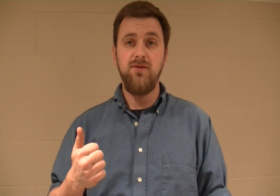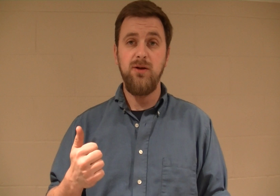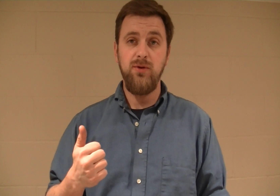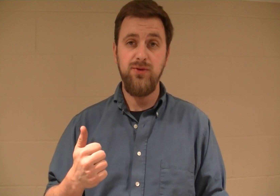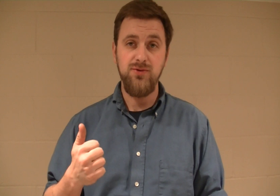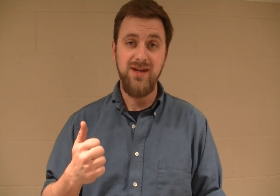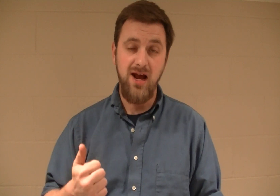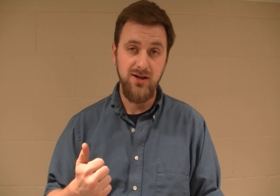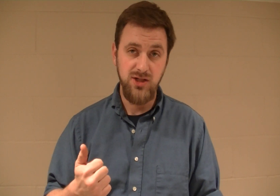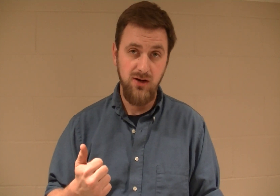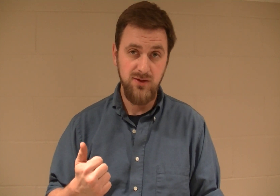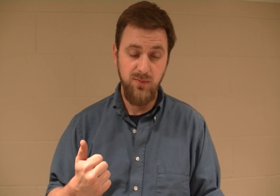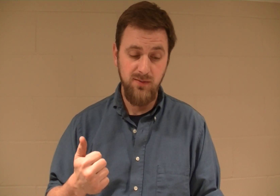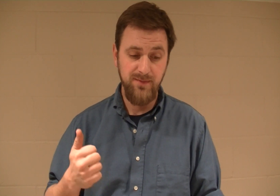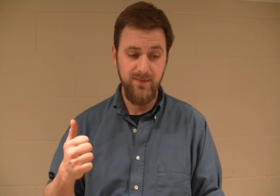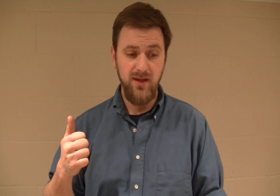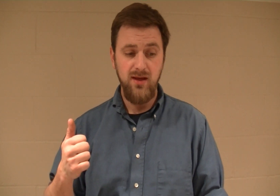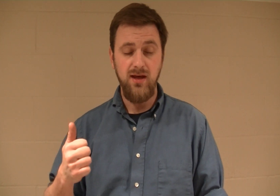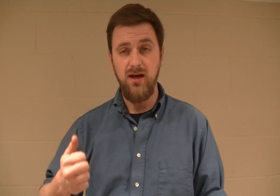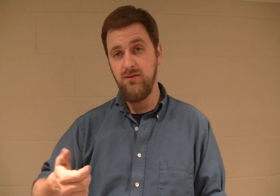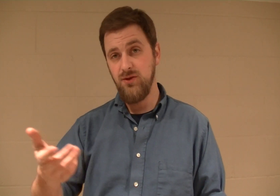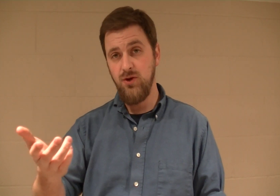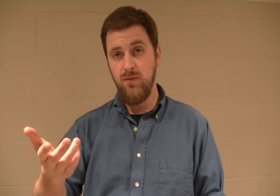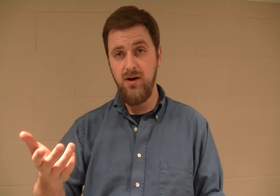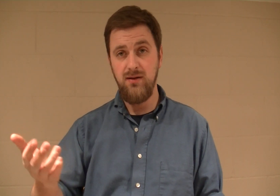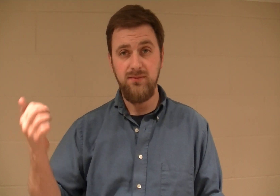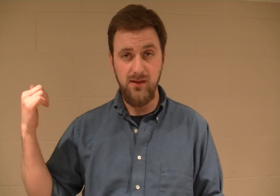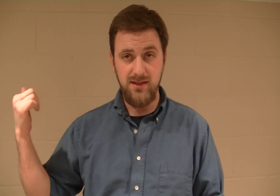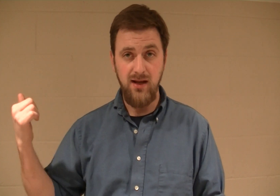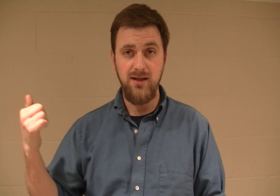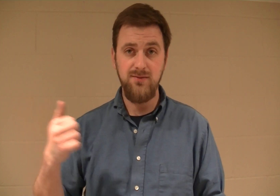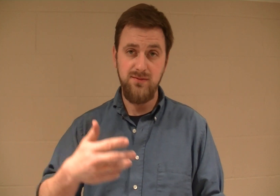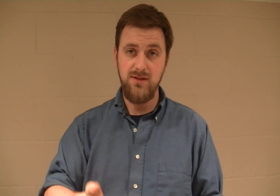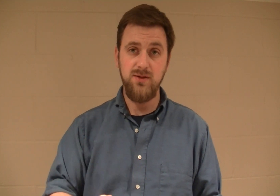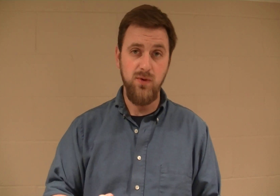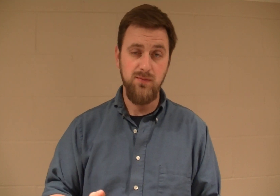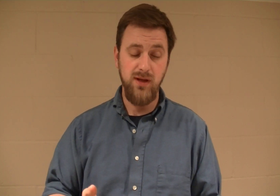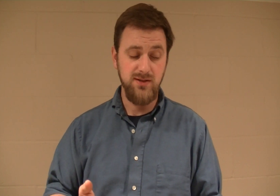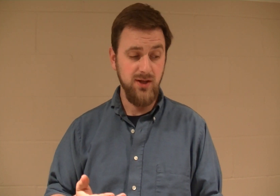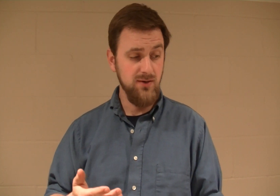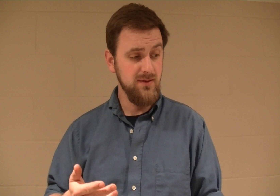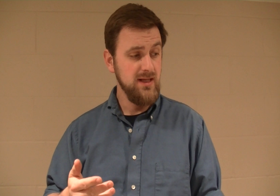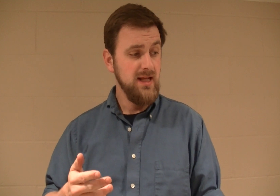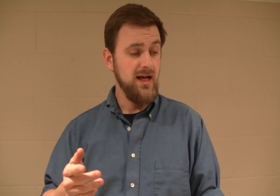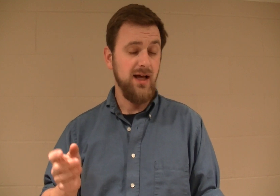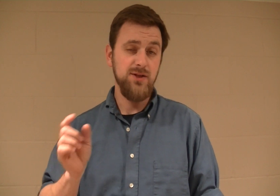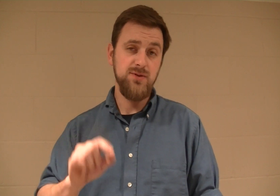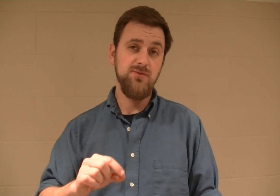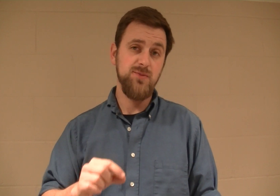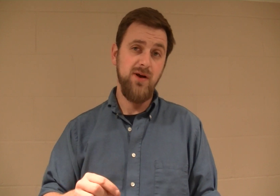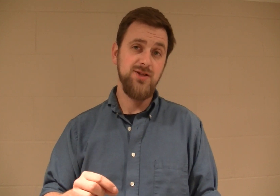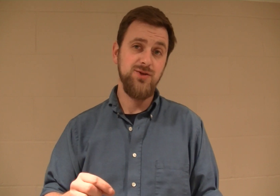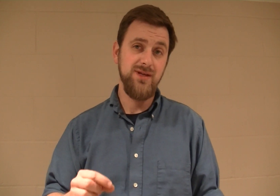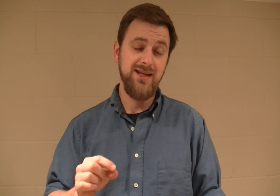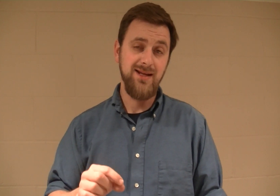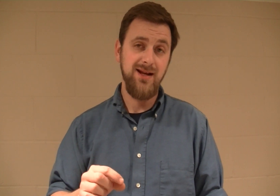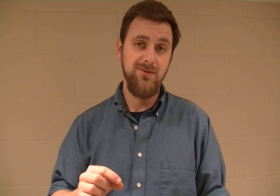available through your county sheriff's So in Omaha, Douglas County is the word place to go. This was in response to the 1994